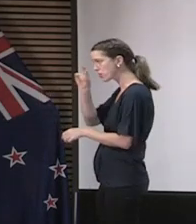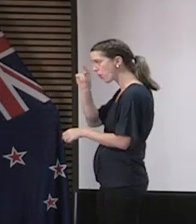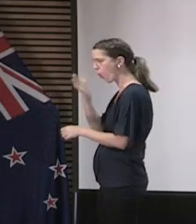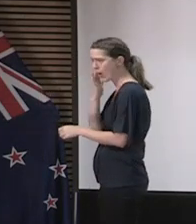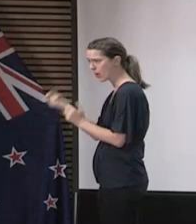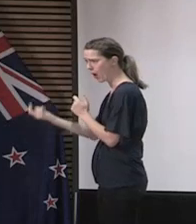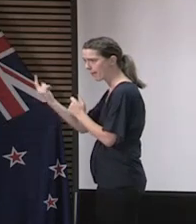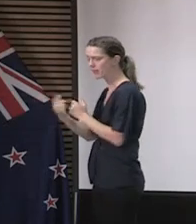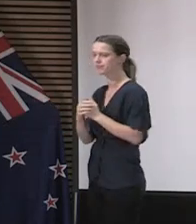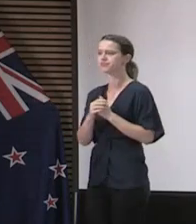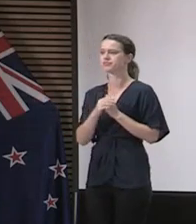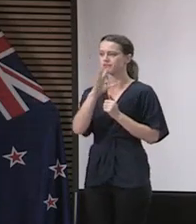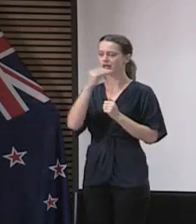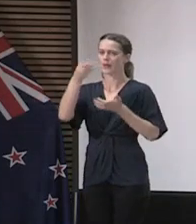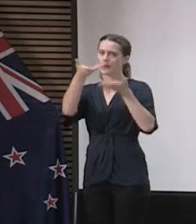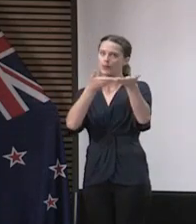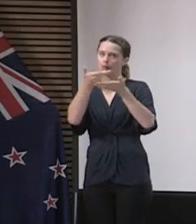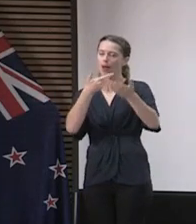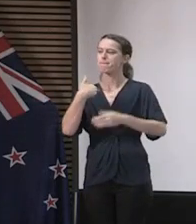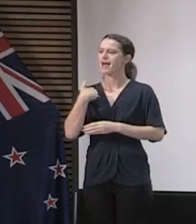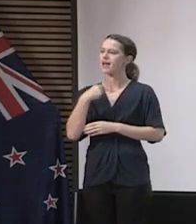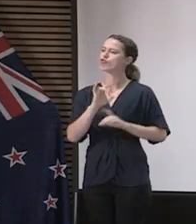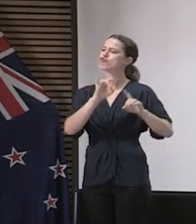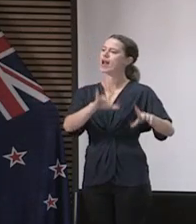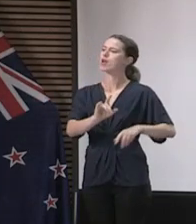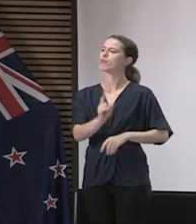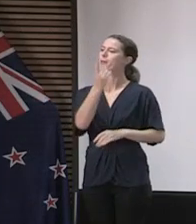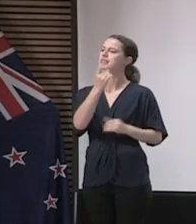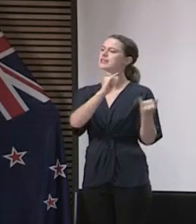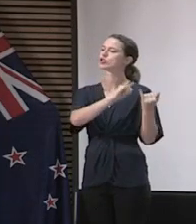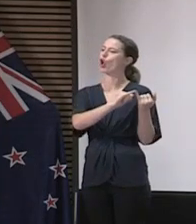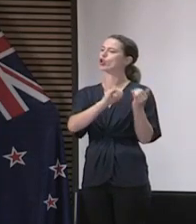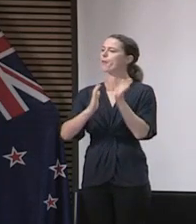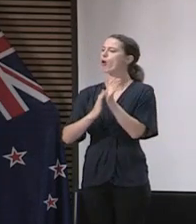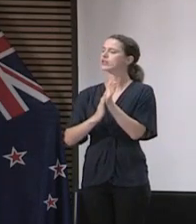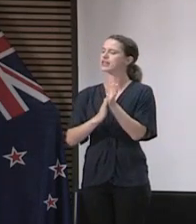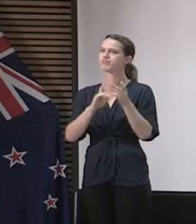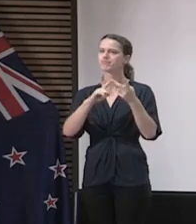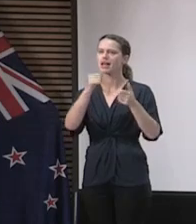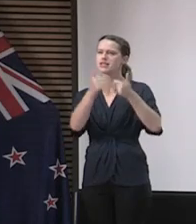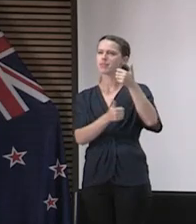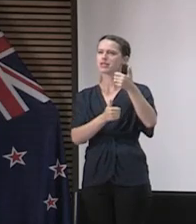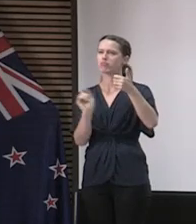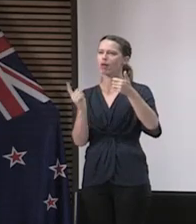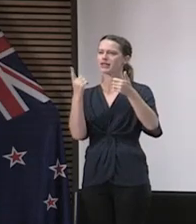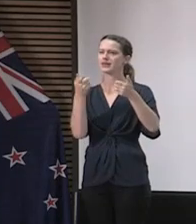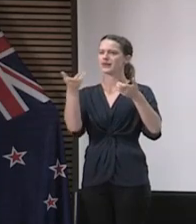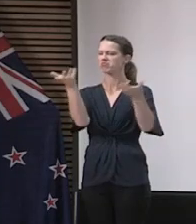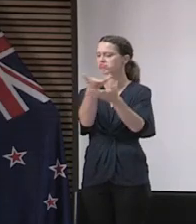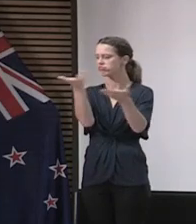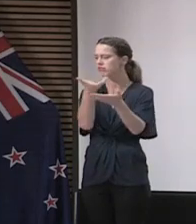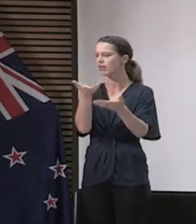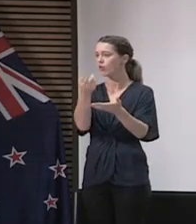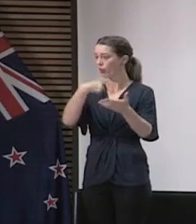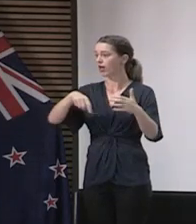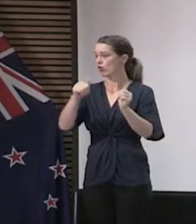at a senior level between myself, Peter Morrison, the Deputy Prime Minister and his counterpart. And I think what